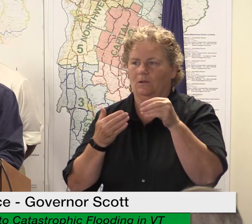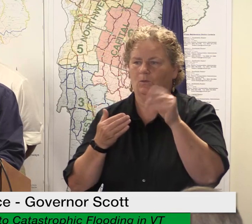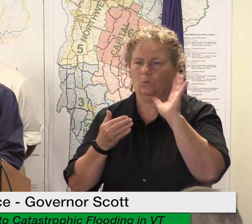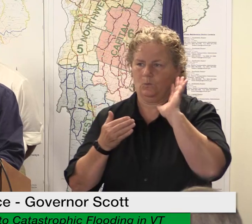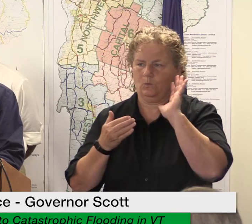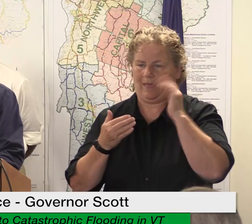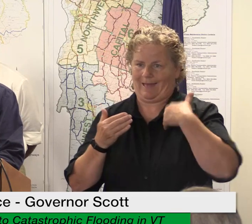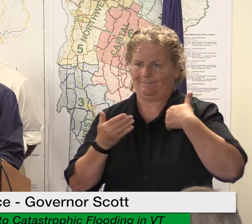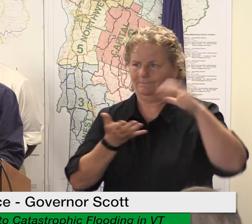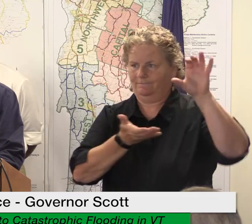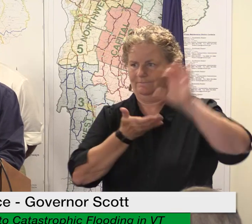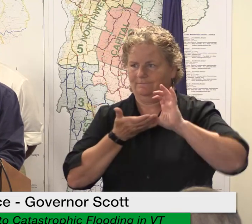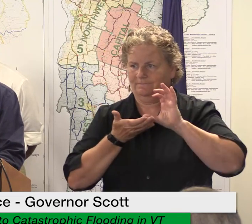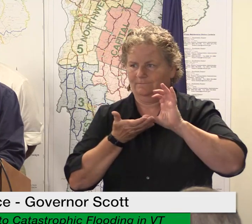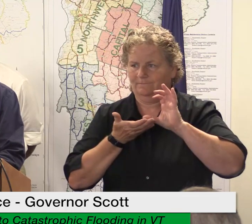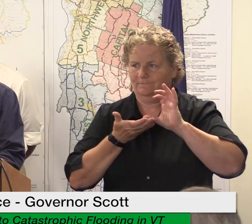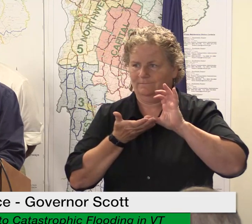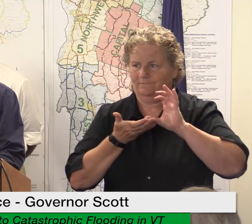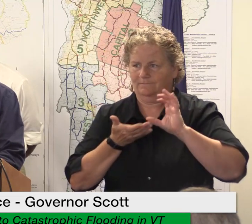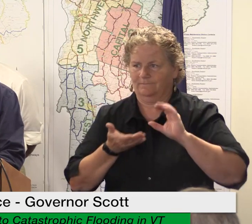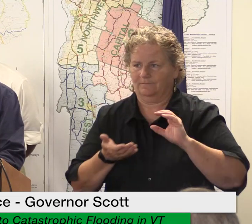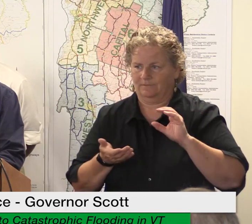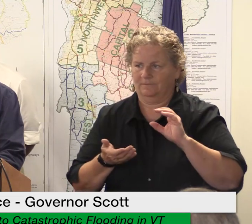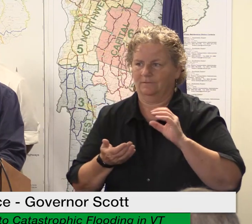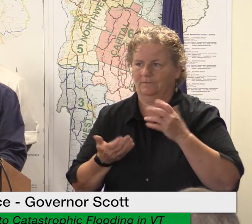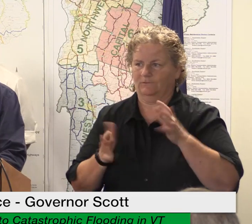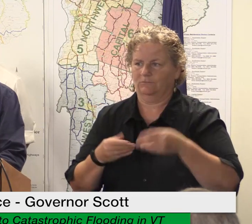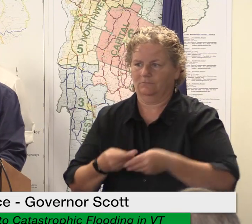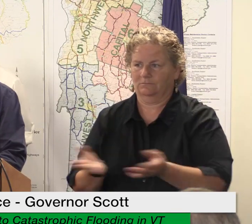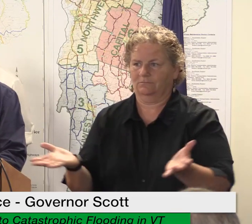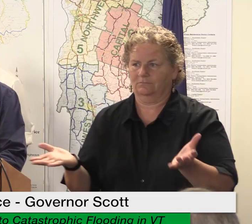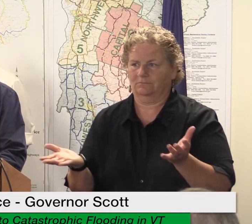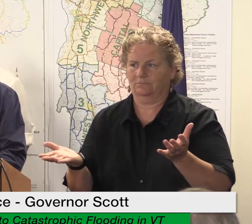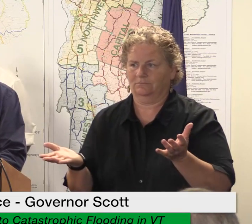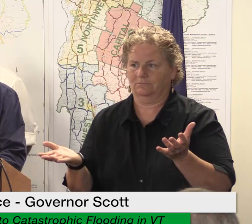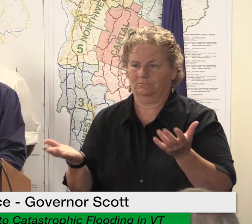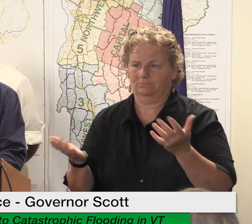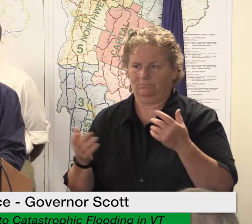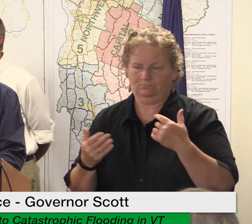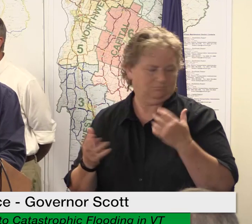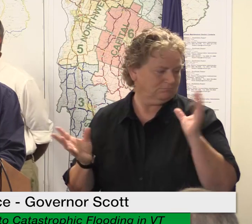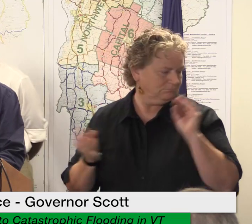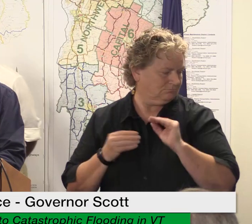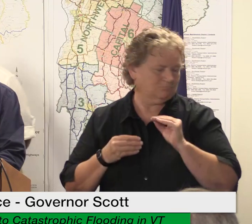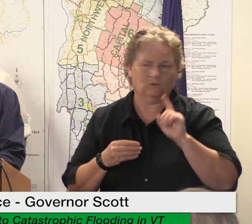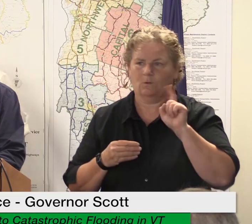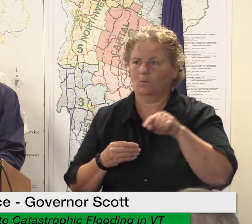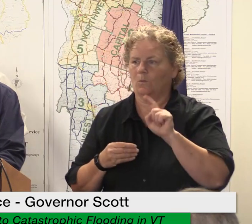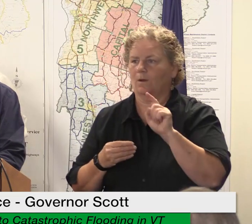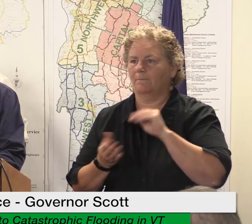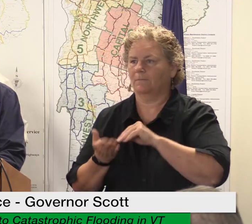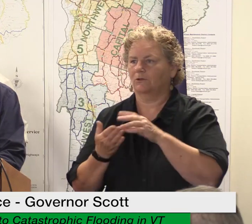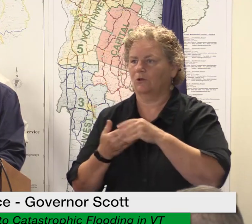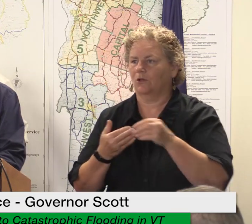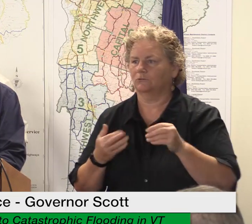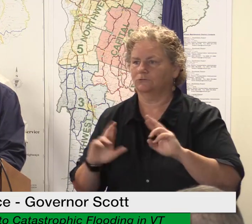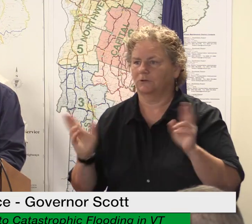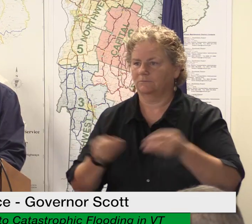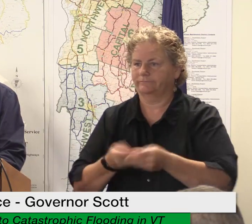.1 million dollars to those for individual assistance and we received 1971